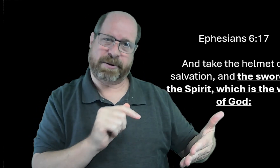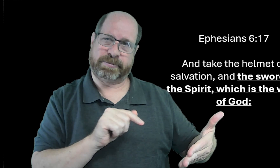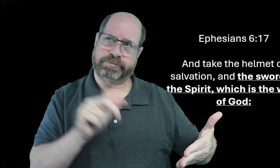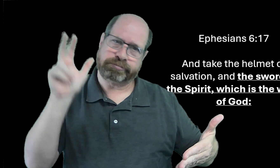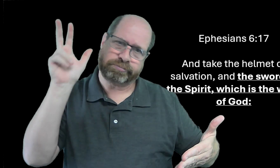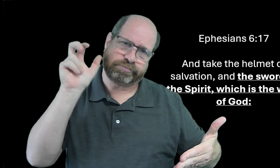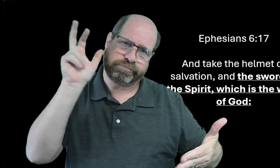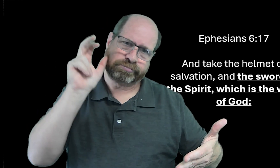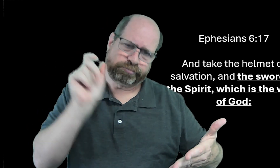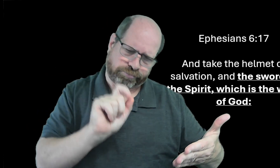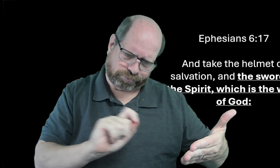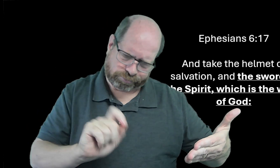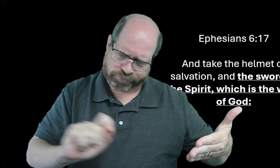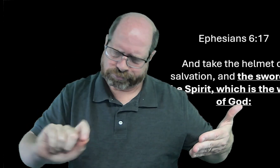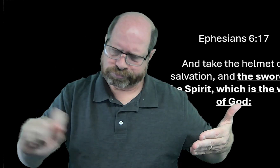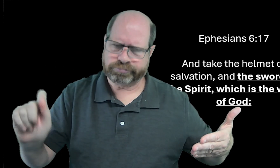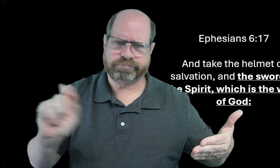and they listened to him and they wrote it down